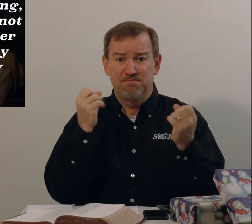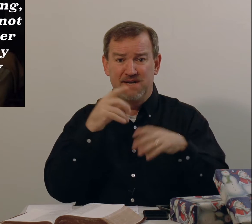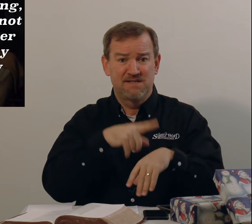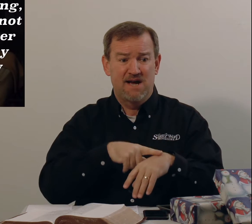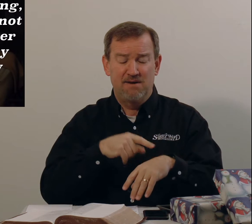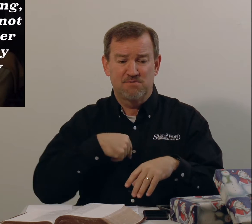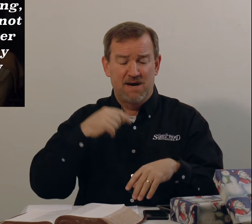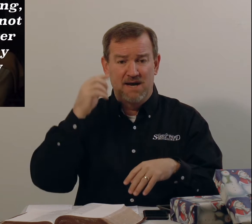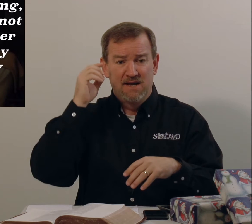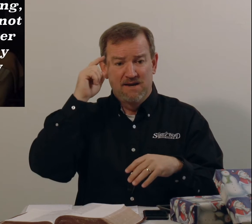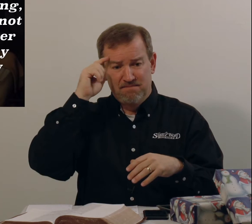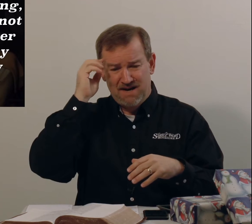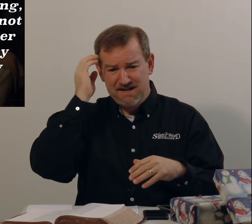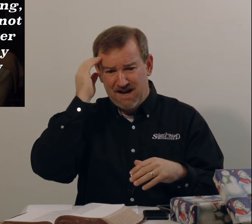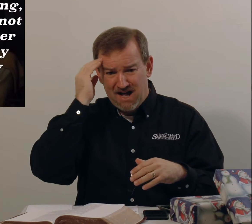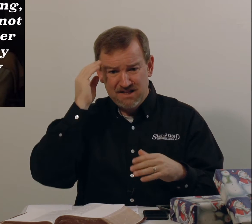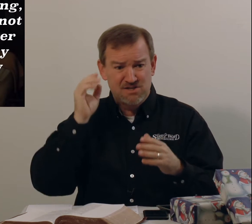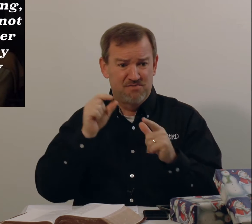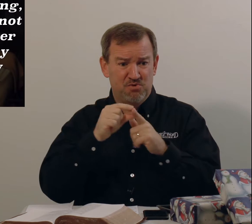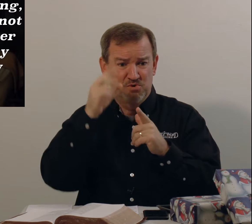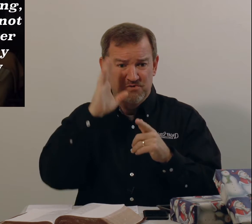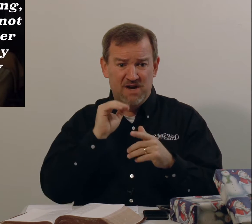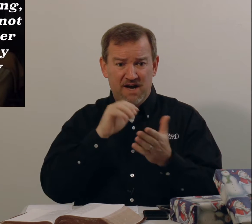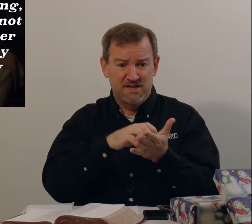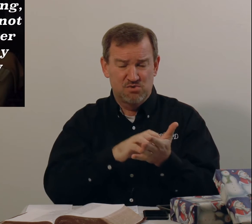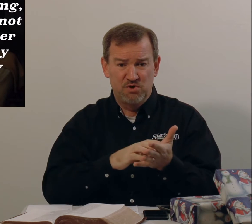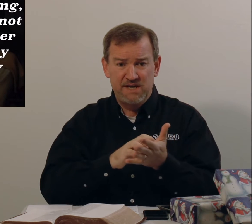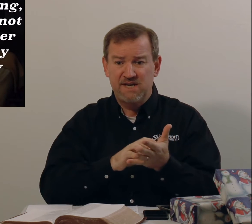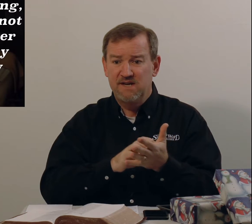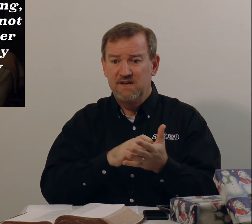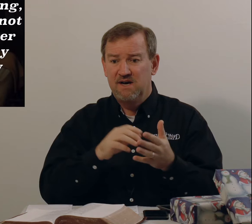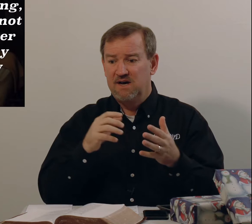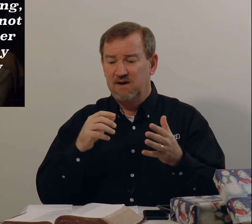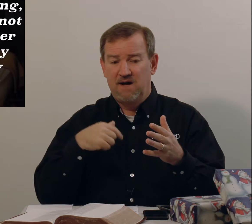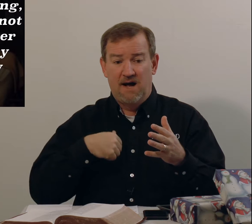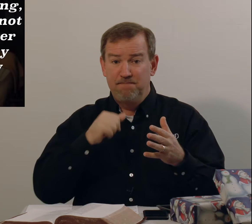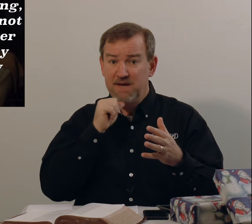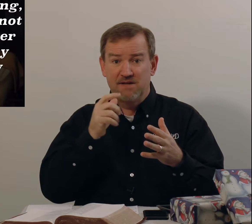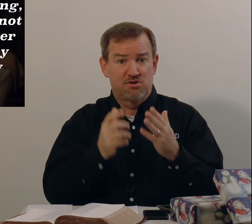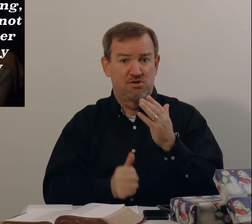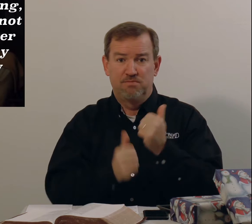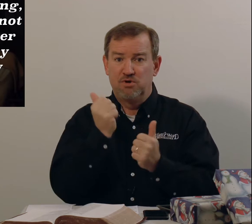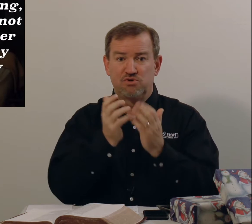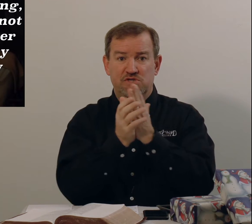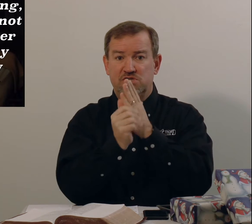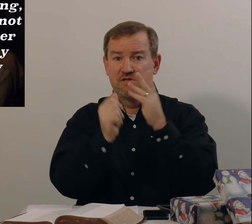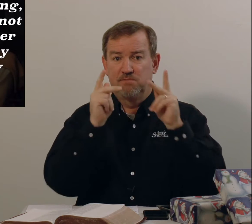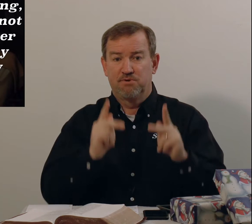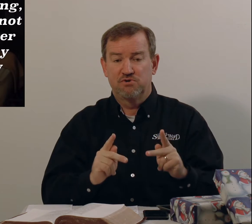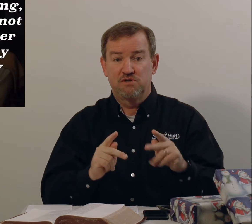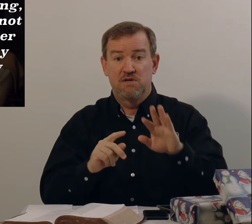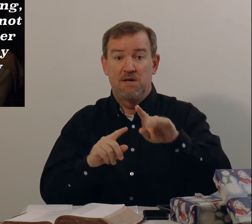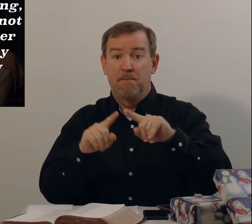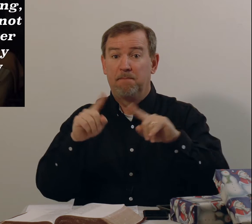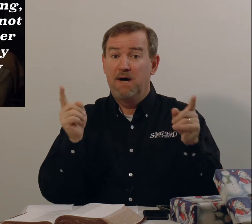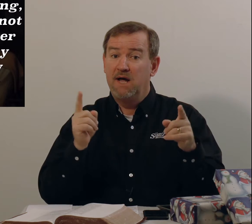many times. My, my knowledge of the word of God is weak. Uh, I'm not the most skilled person, but